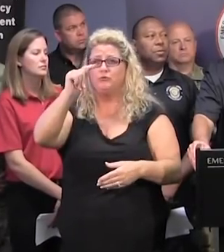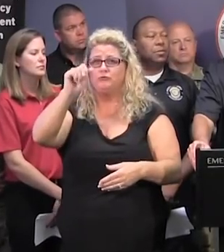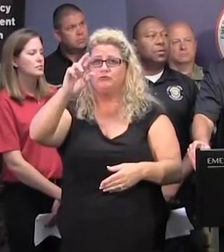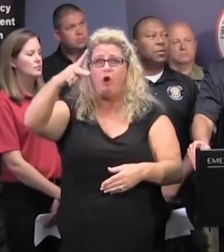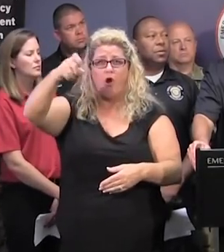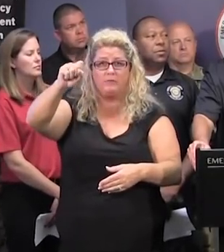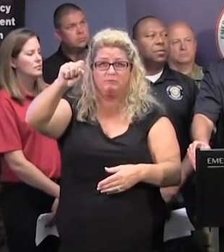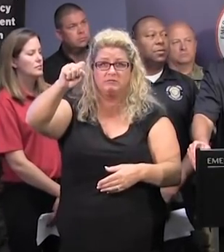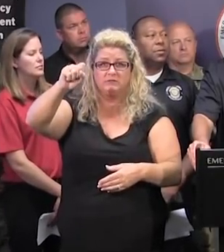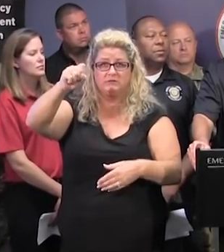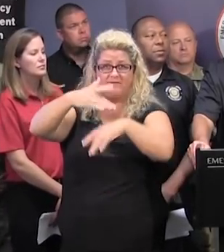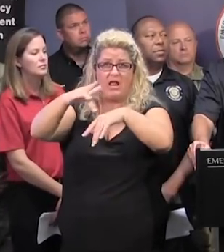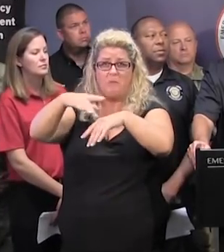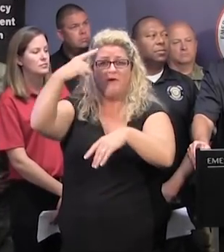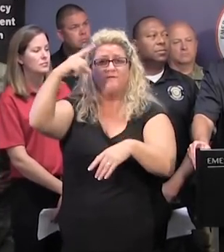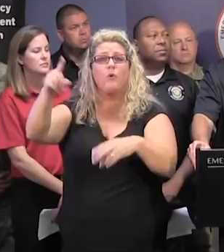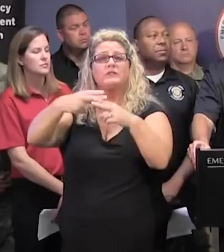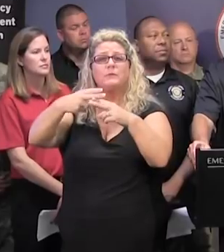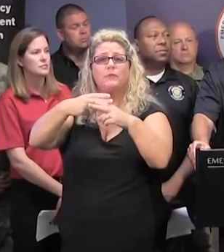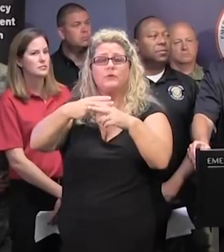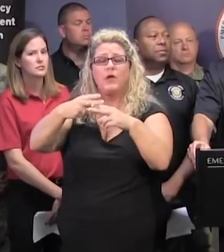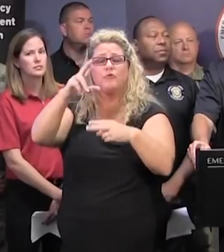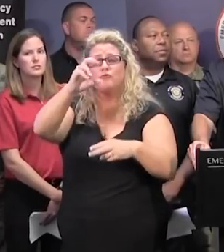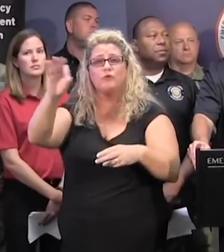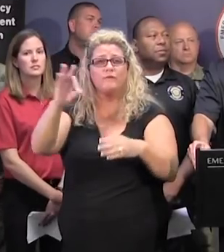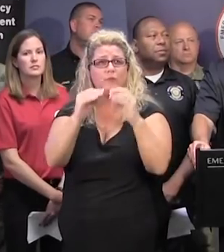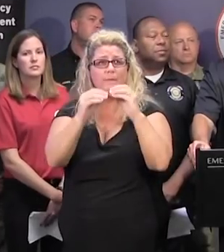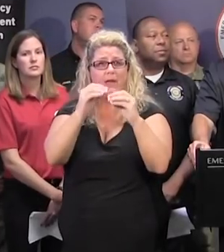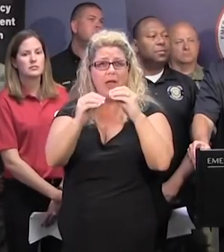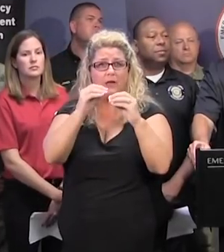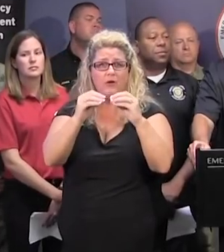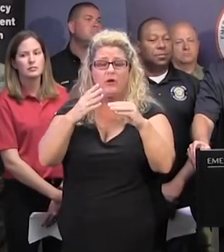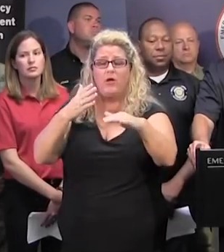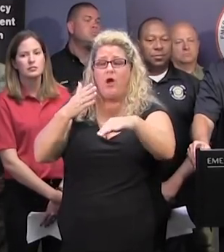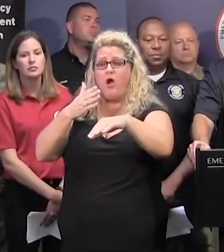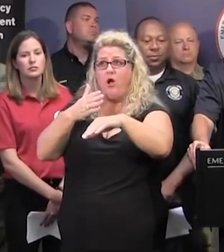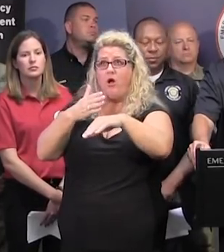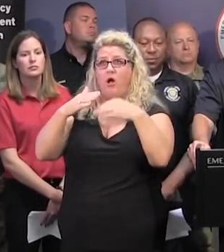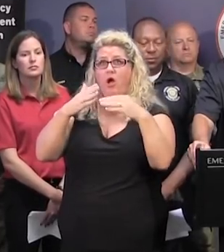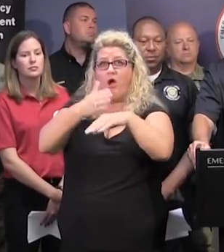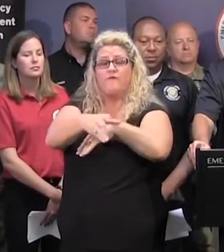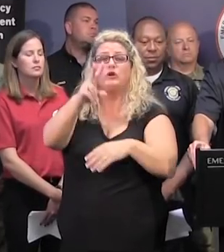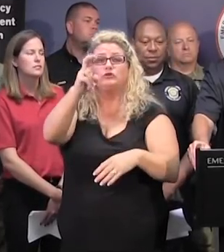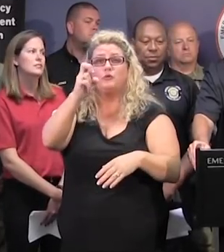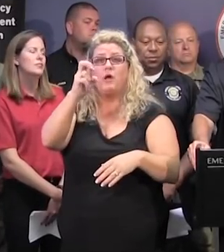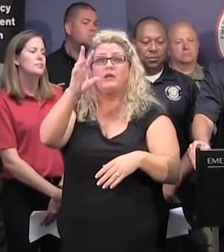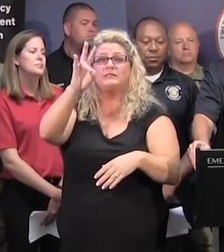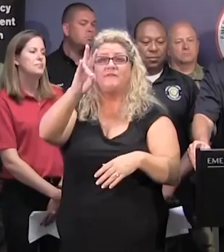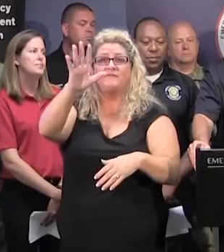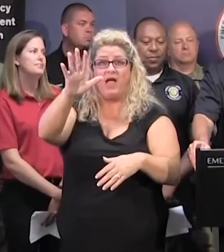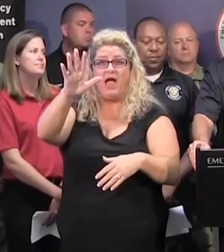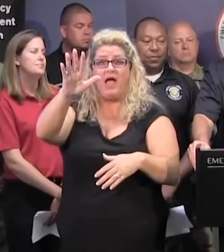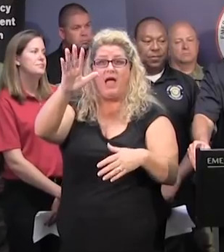temporary roof repair, and we've got over 275,000 sandbags that are available if we need